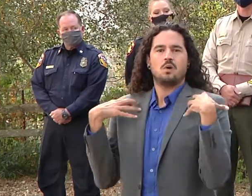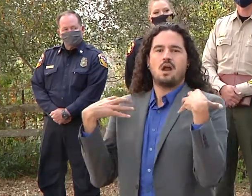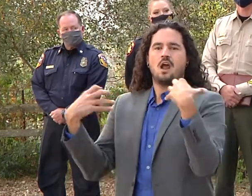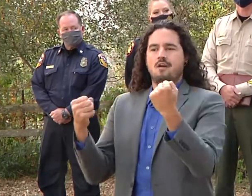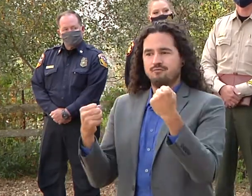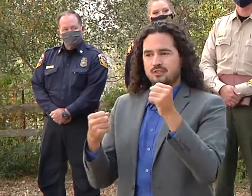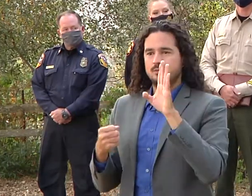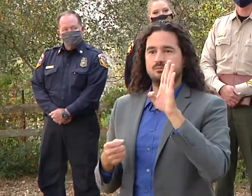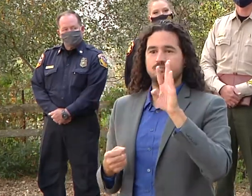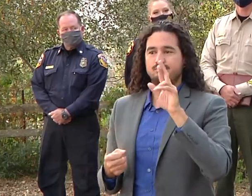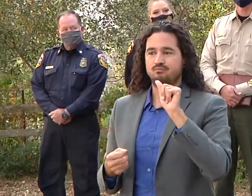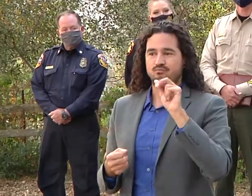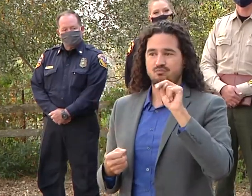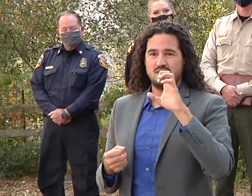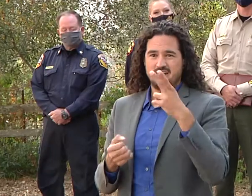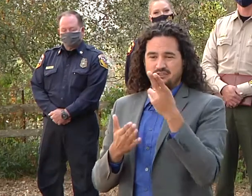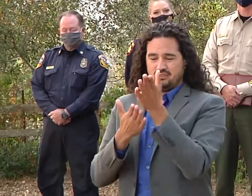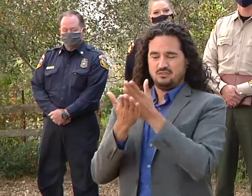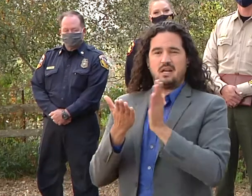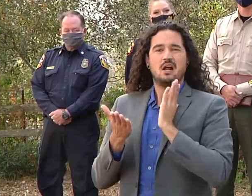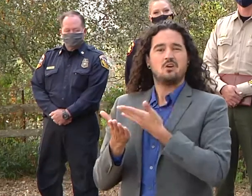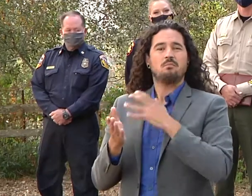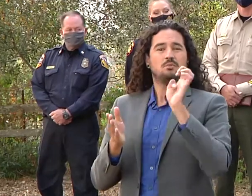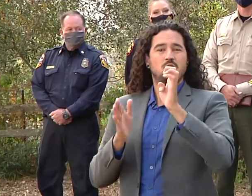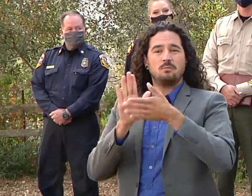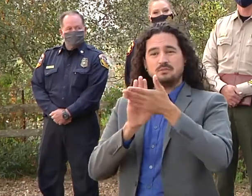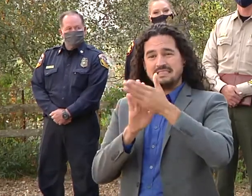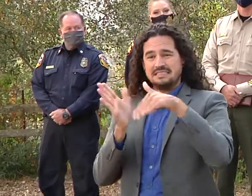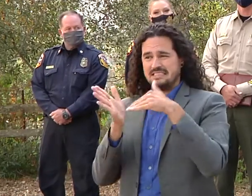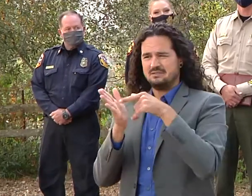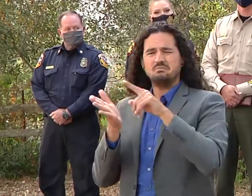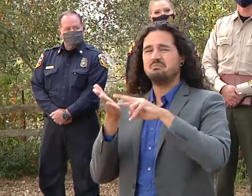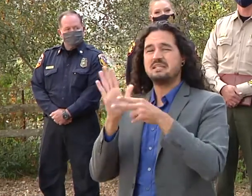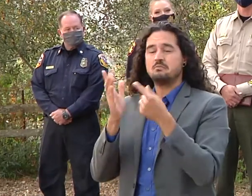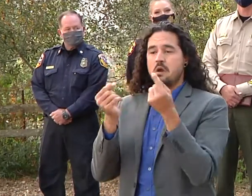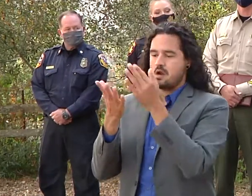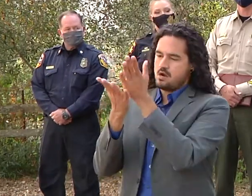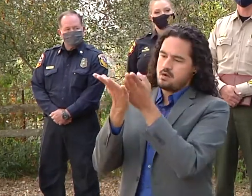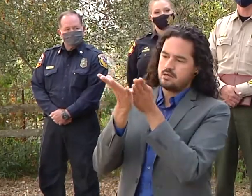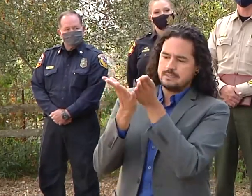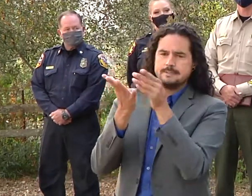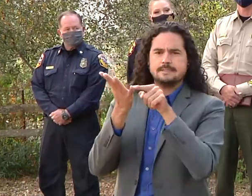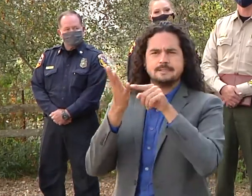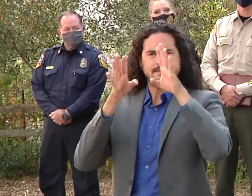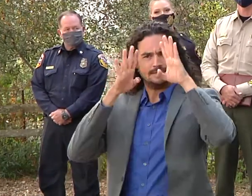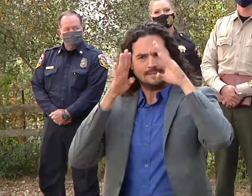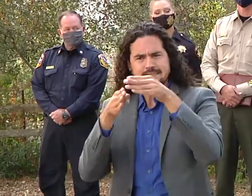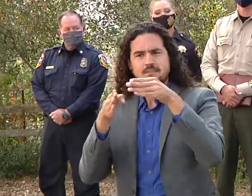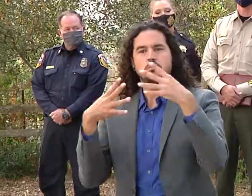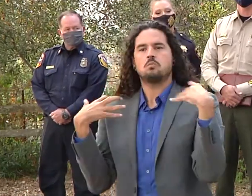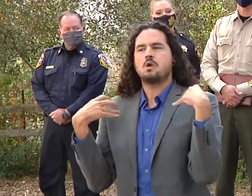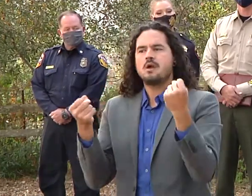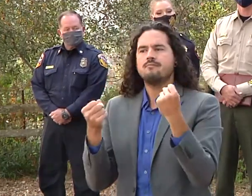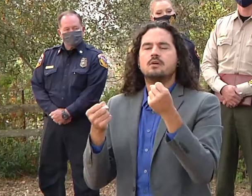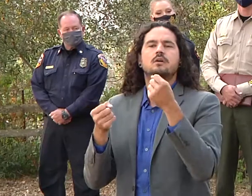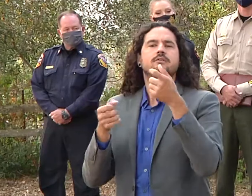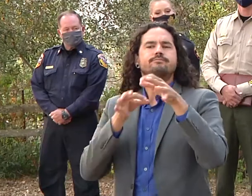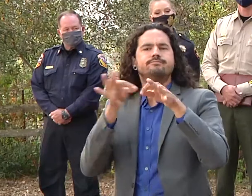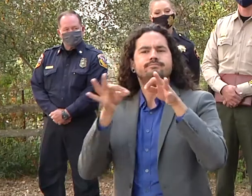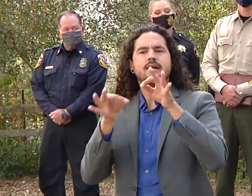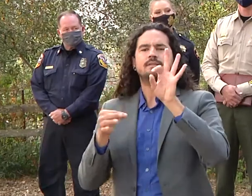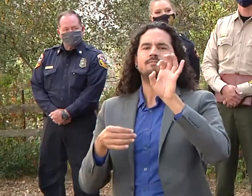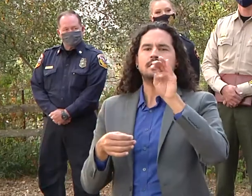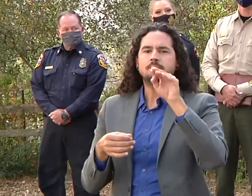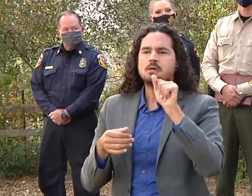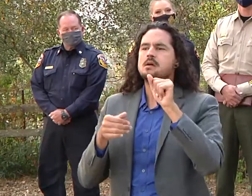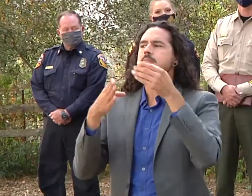about what people need to understand or businesses and and for public assistance of what FEMA will be able to offer how that's going